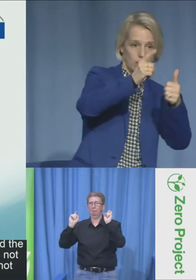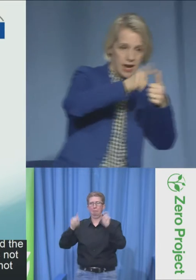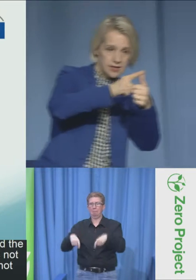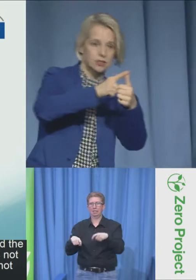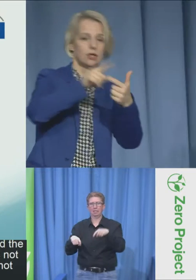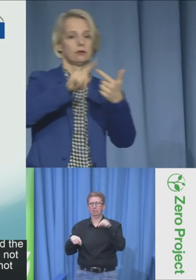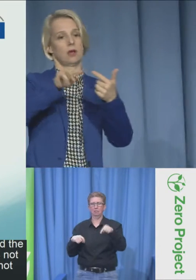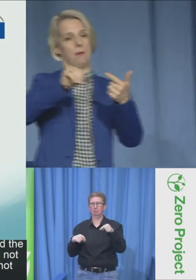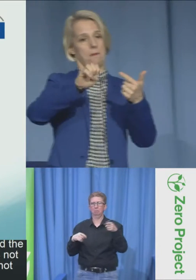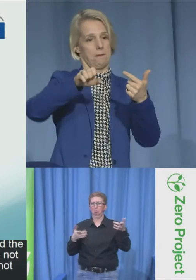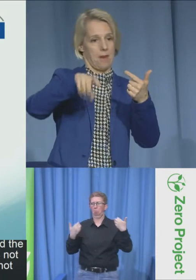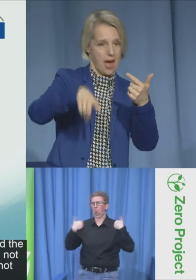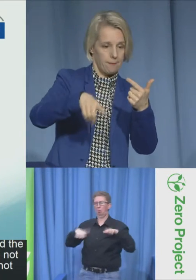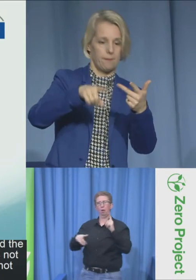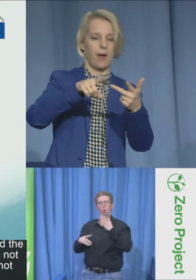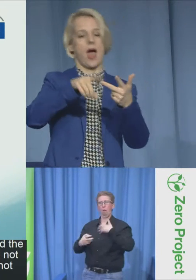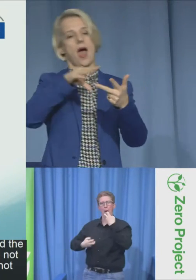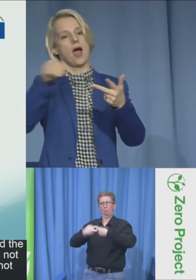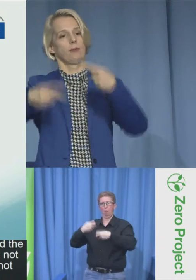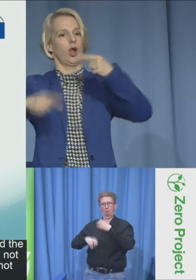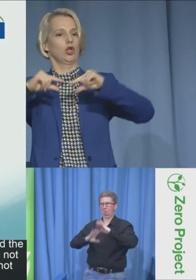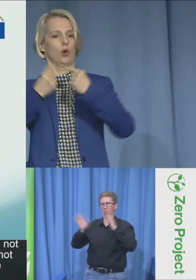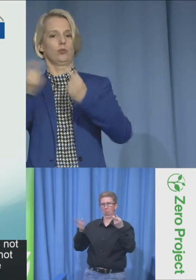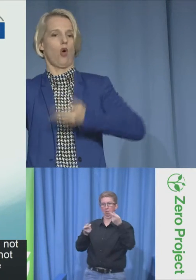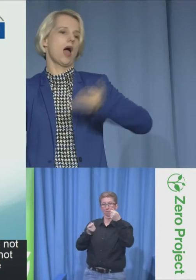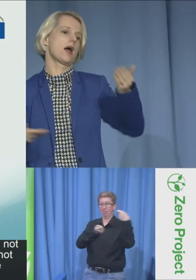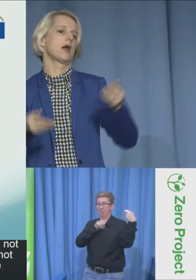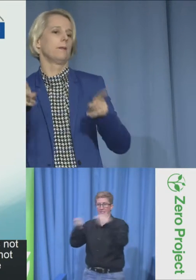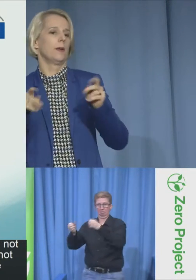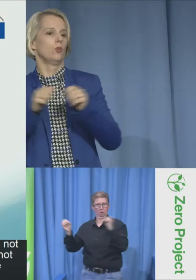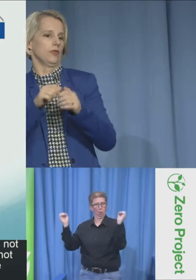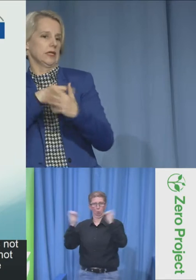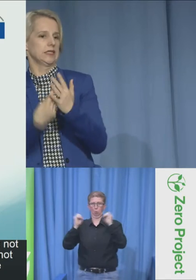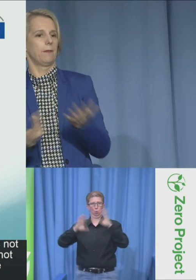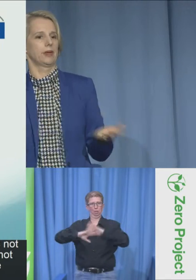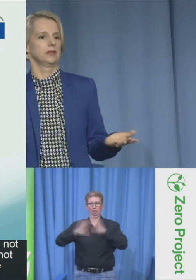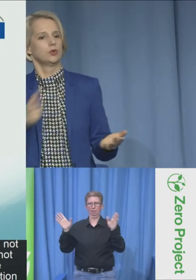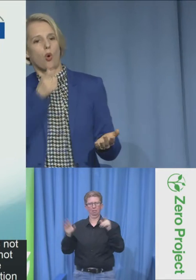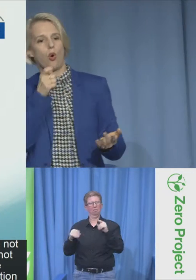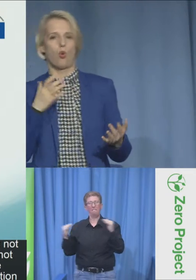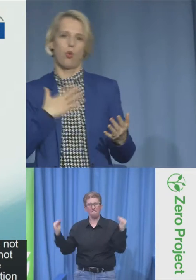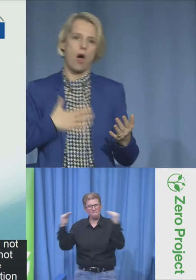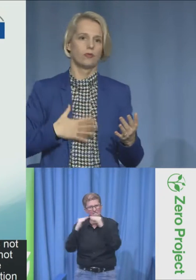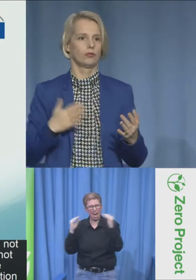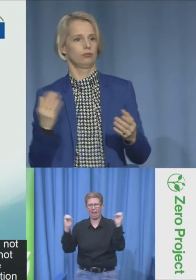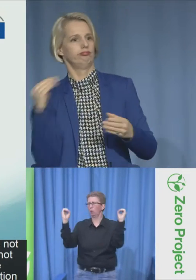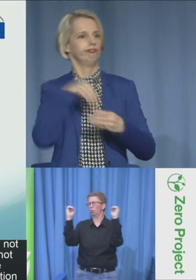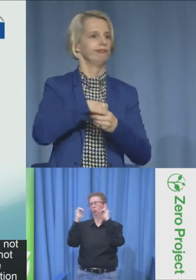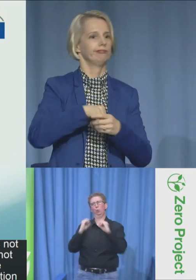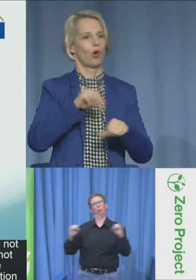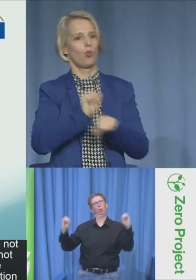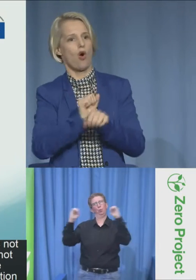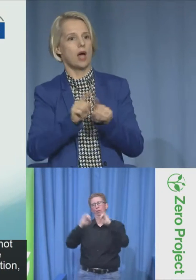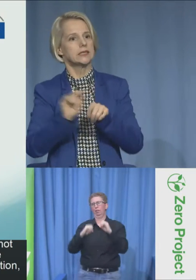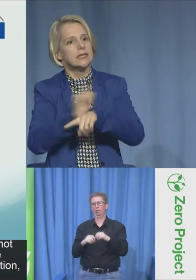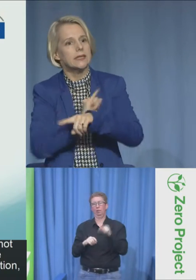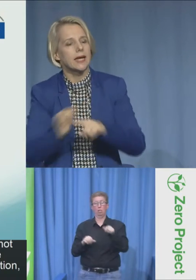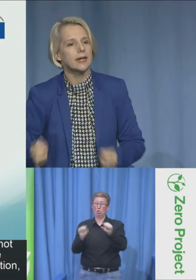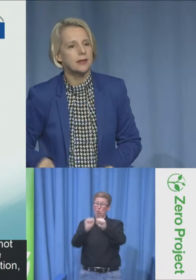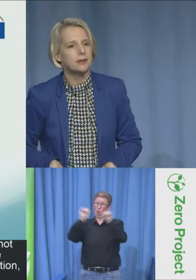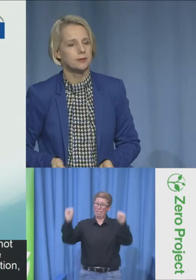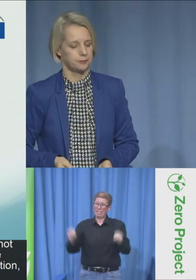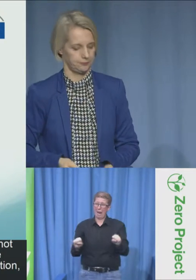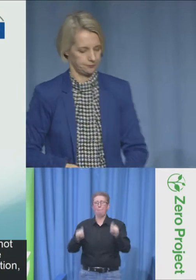both the administration, members of European parliament, and the political groups to hire people with disabilities